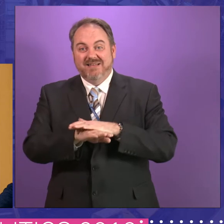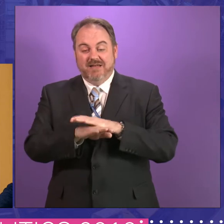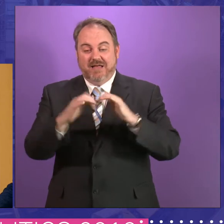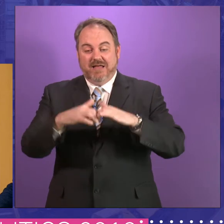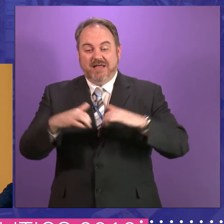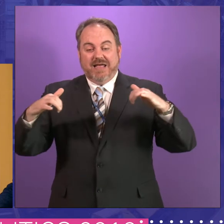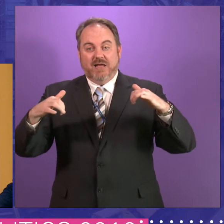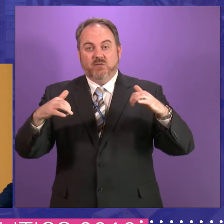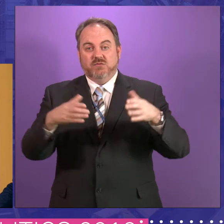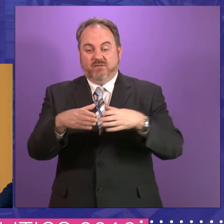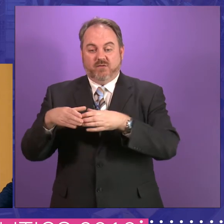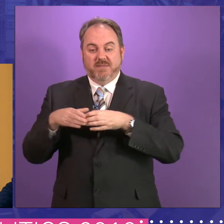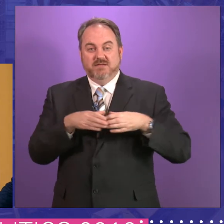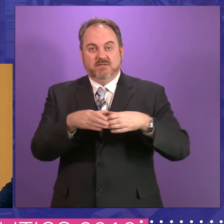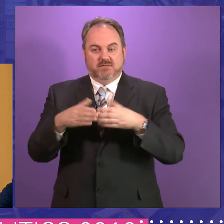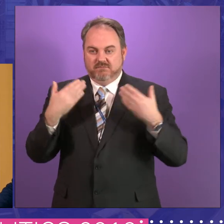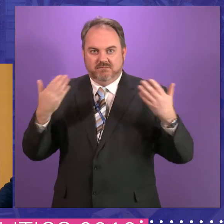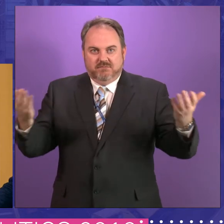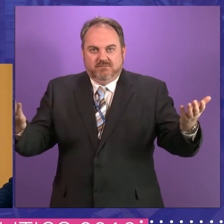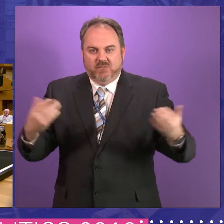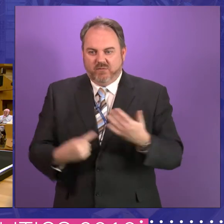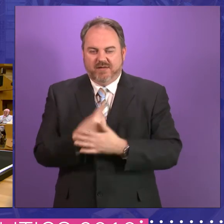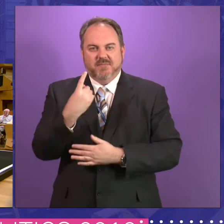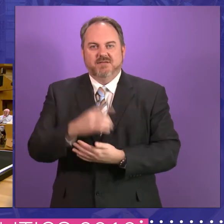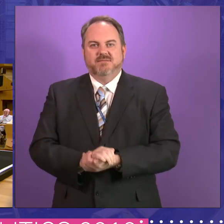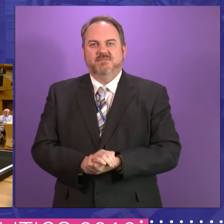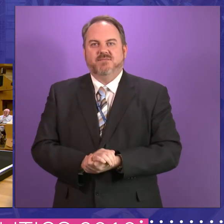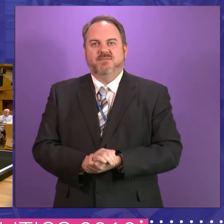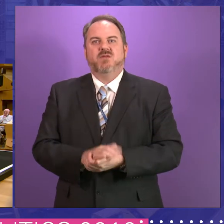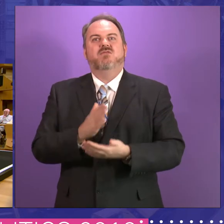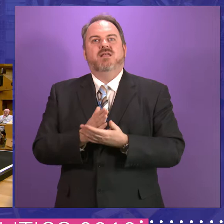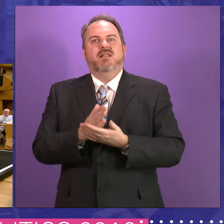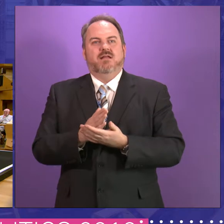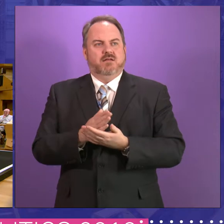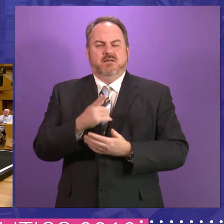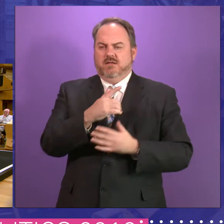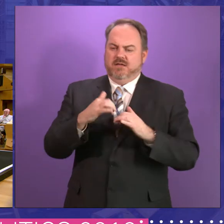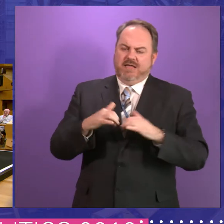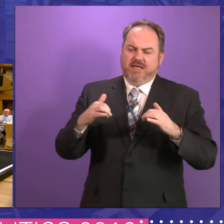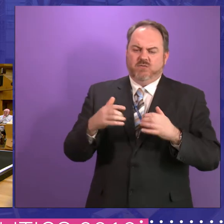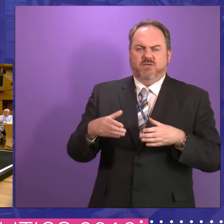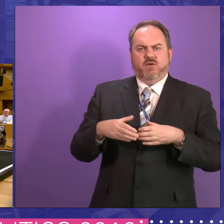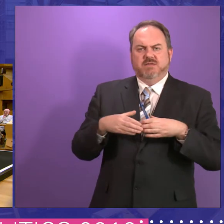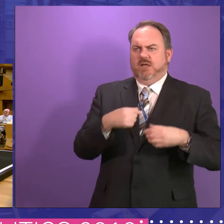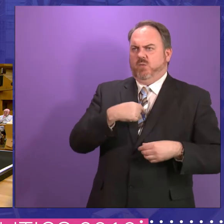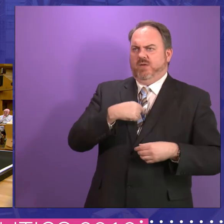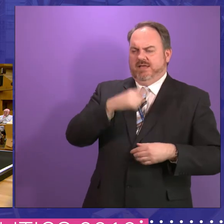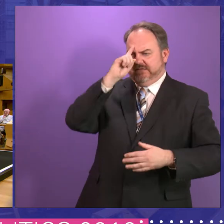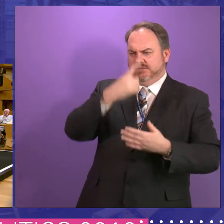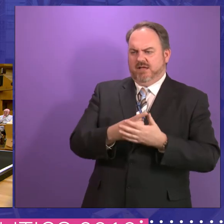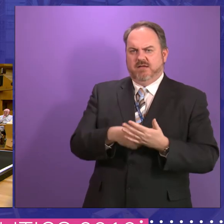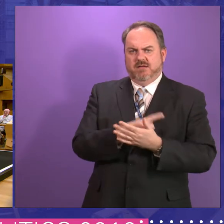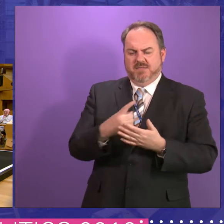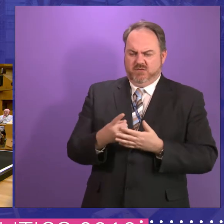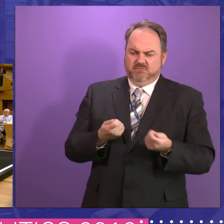When the House of Commons took control of the business schedule of the Parliament and said, look, we're taking control, we're not letting the government now run the business of the